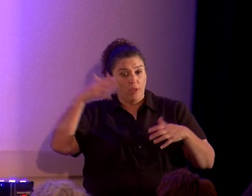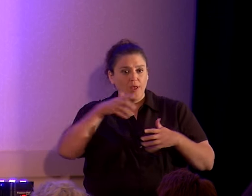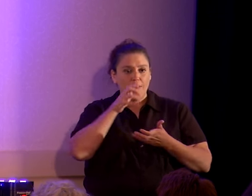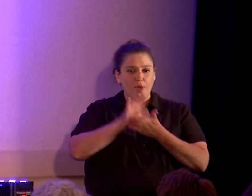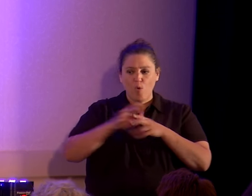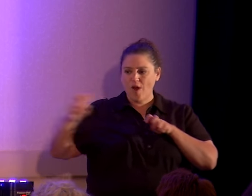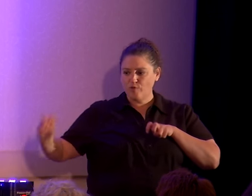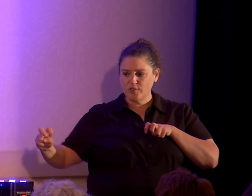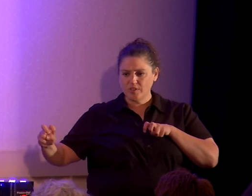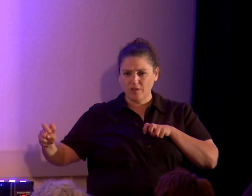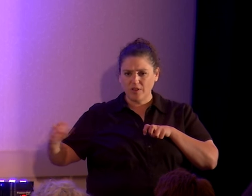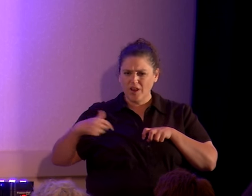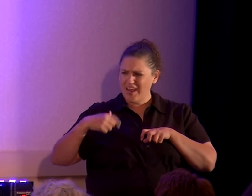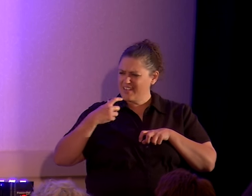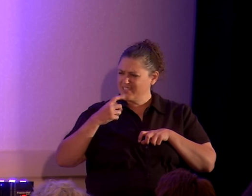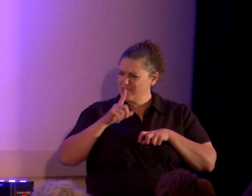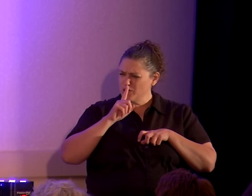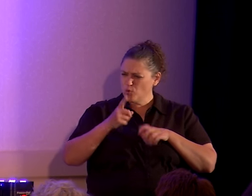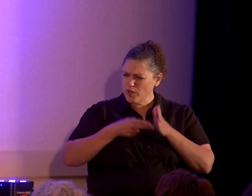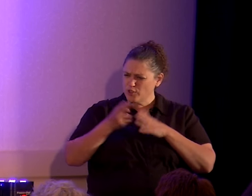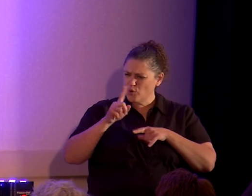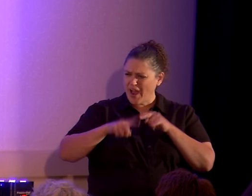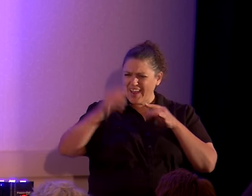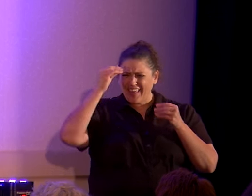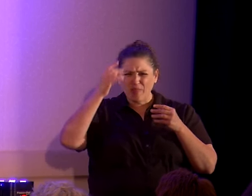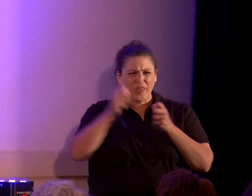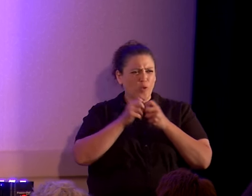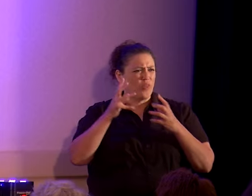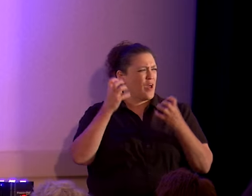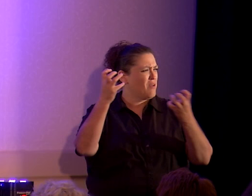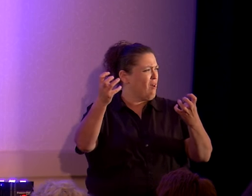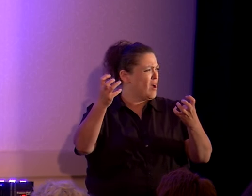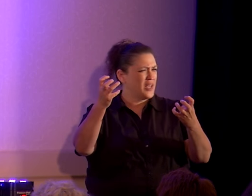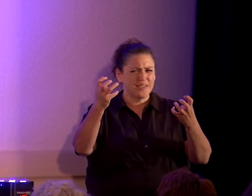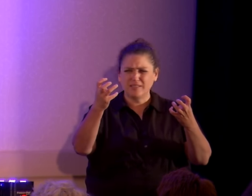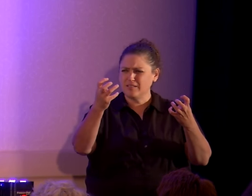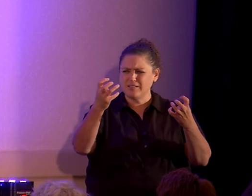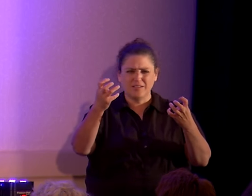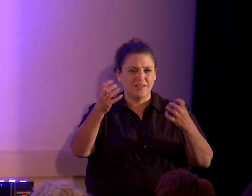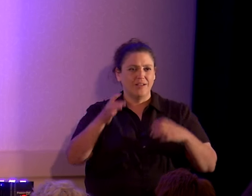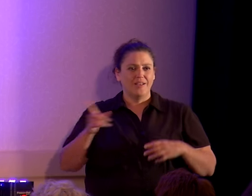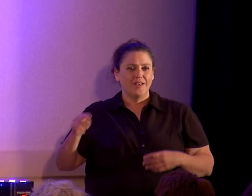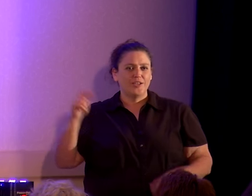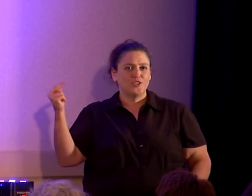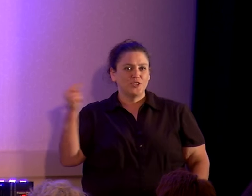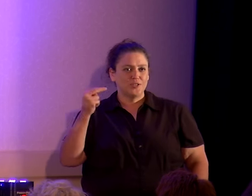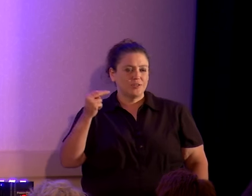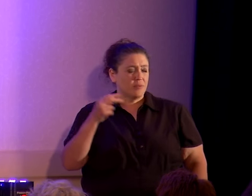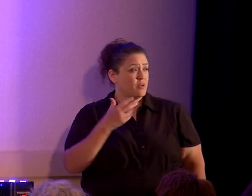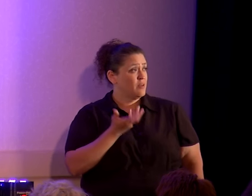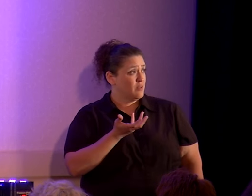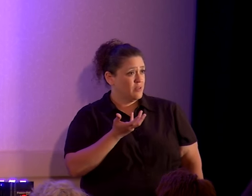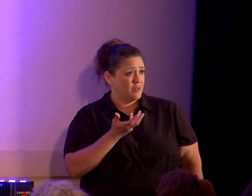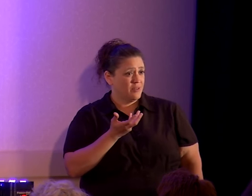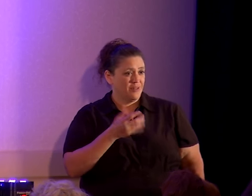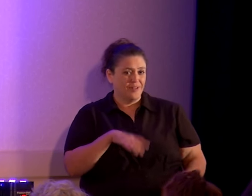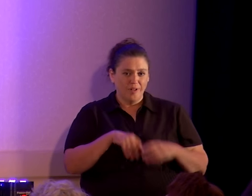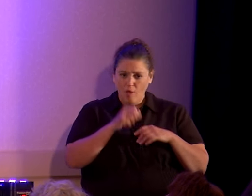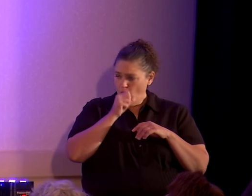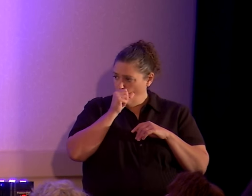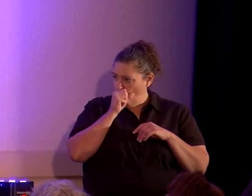sitting in the room and I was like, is it really true that I can't think if there's not an audience? And she just looked up at me like, what am I, a traveler?